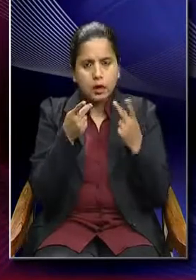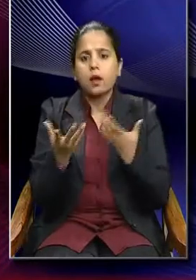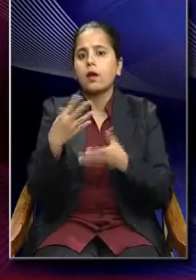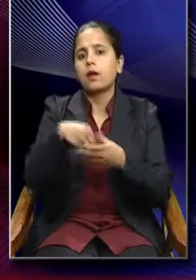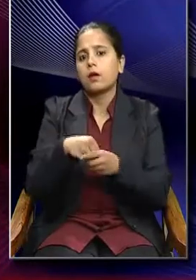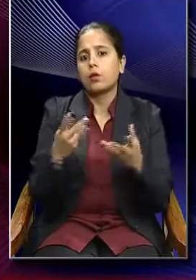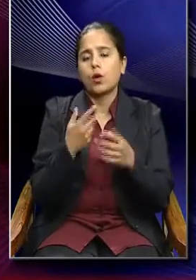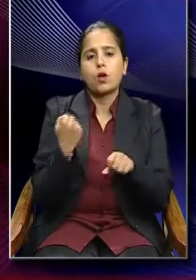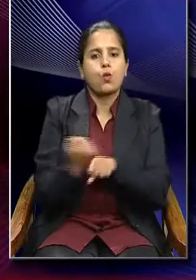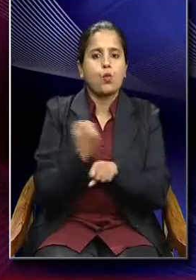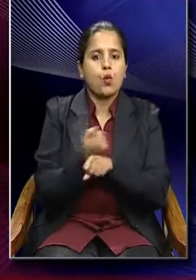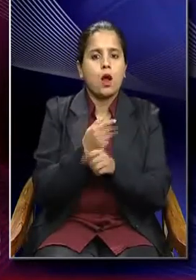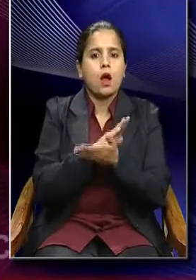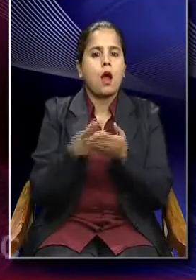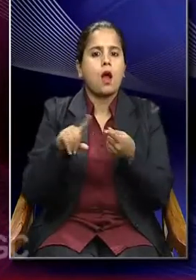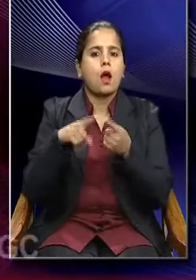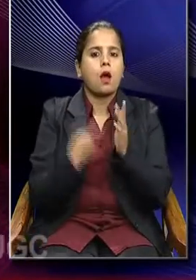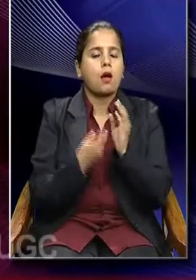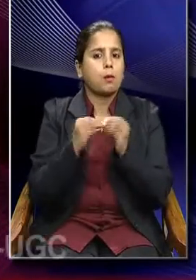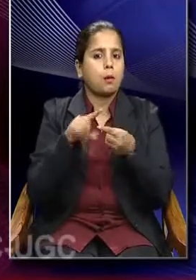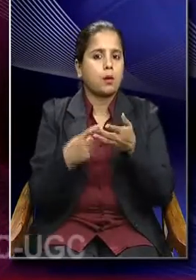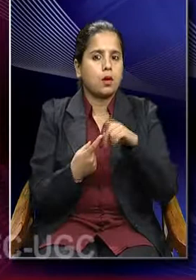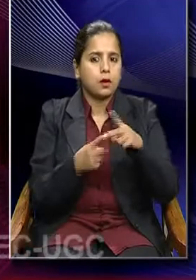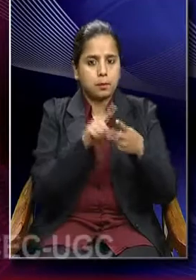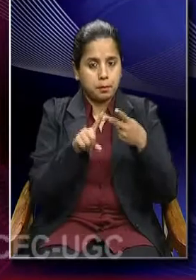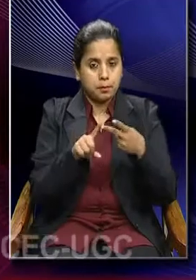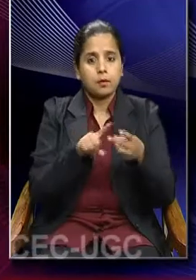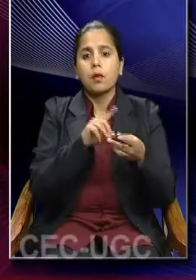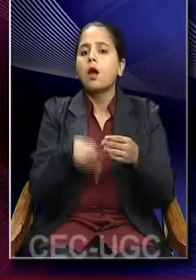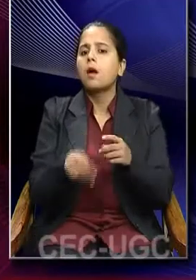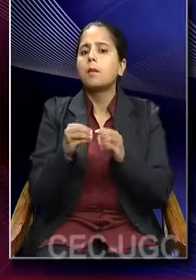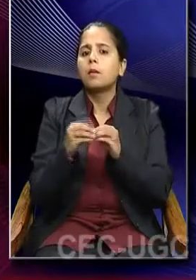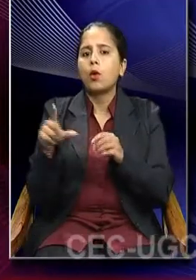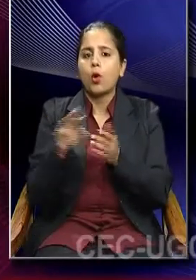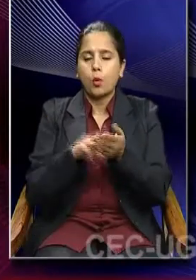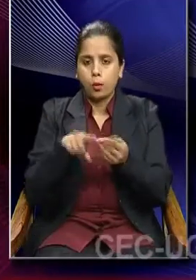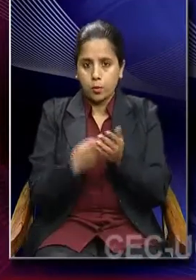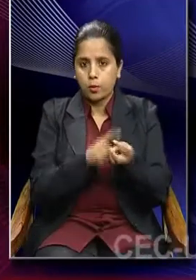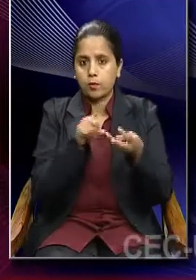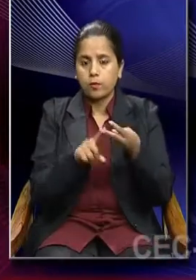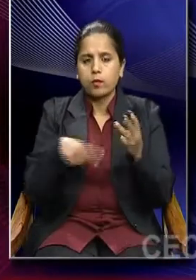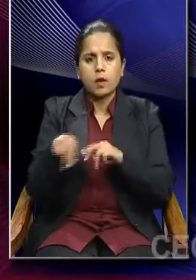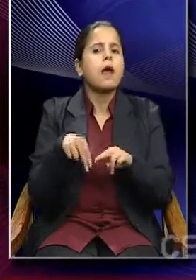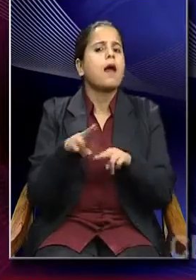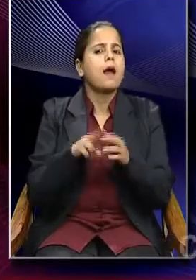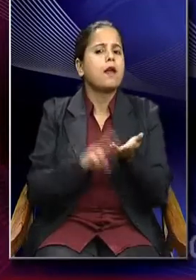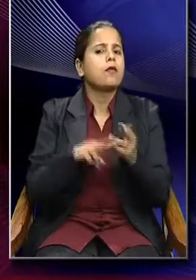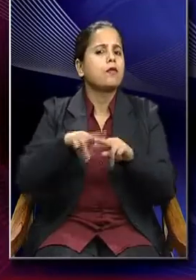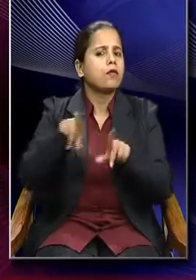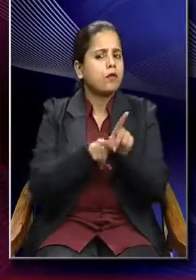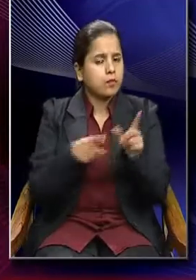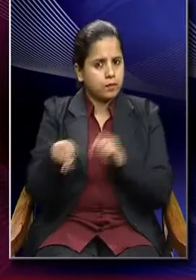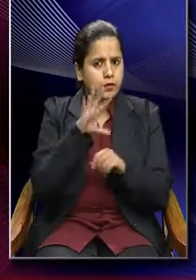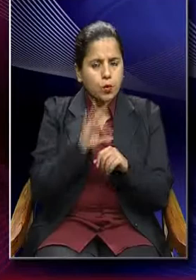the work of Herbert Mead, Herbert Blonner and Erwin Goffman. These were looking into symbolic